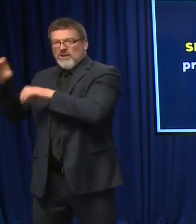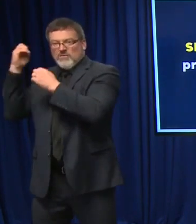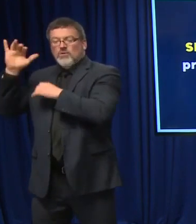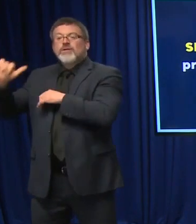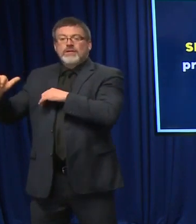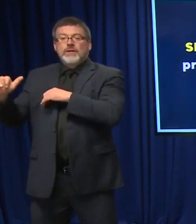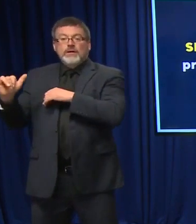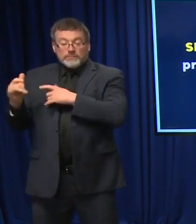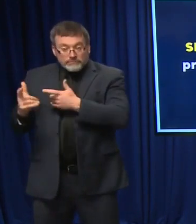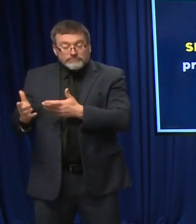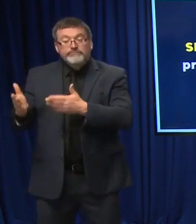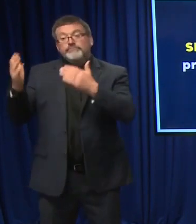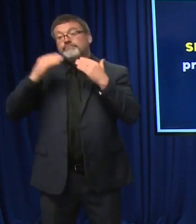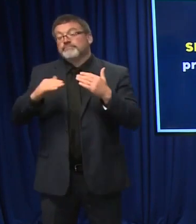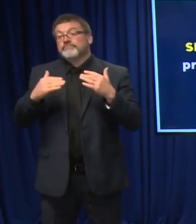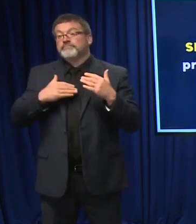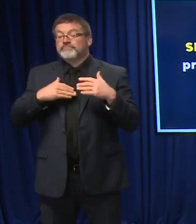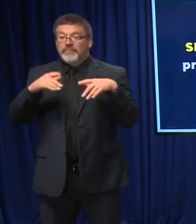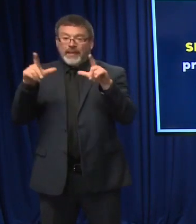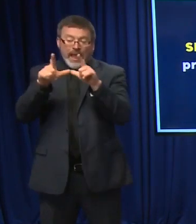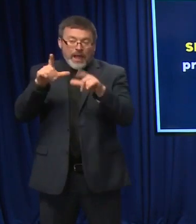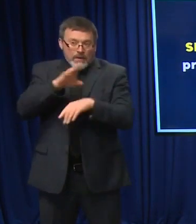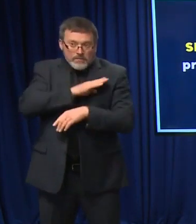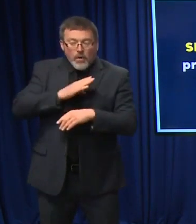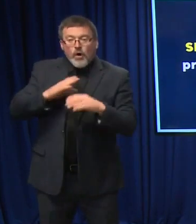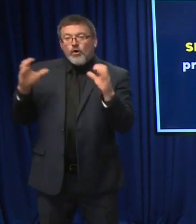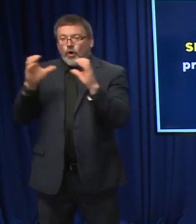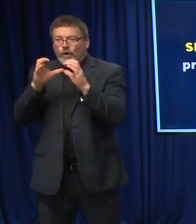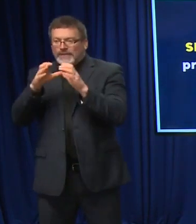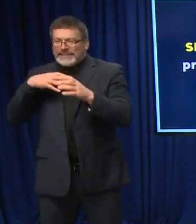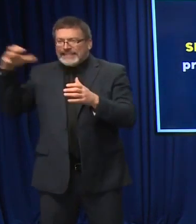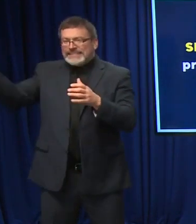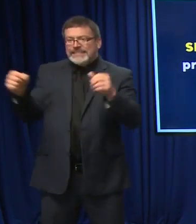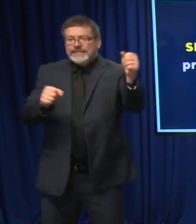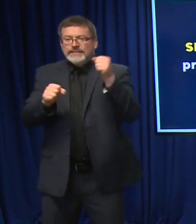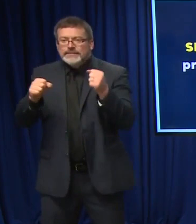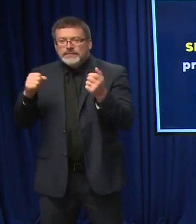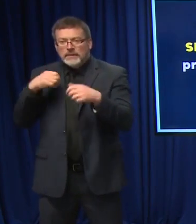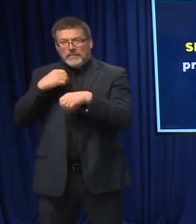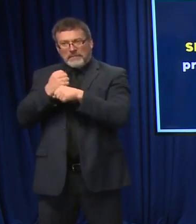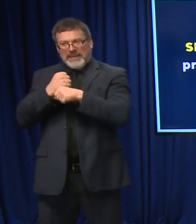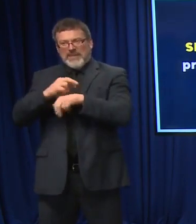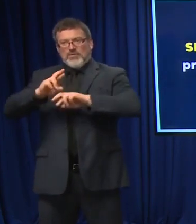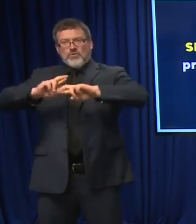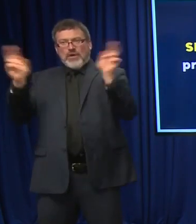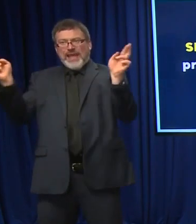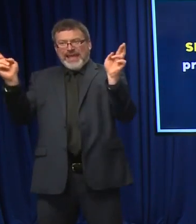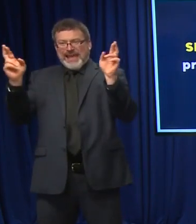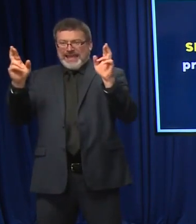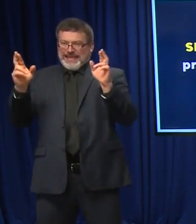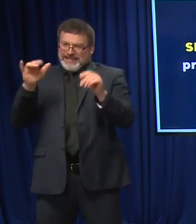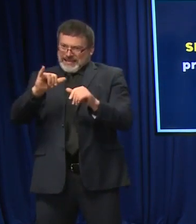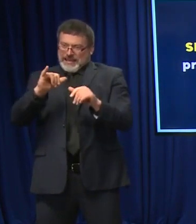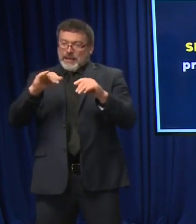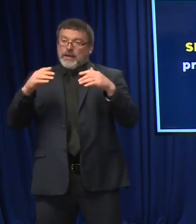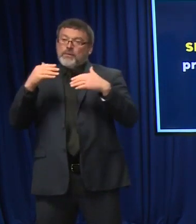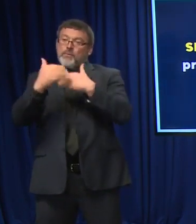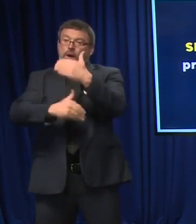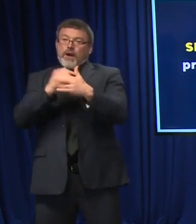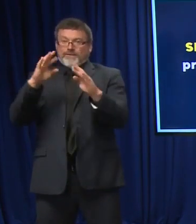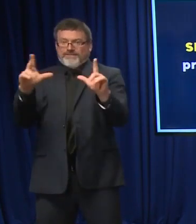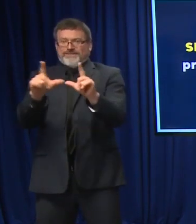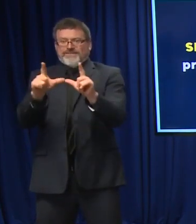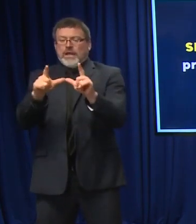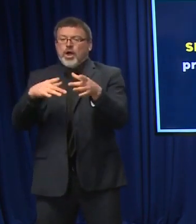professionals to streamline licensing and to increase eligibility to assist the healthcare system in the coming months.